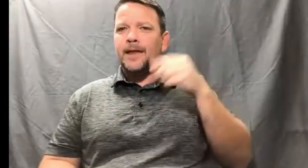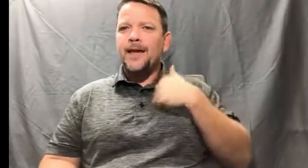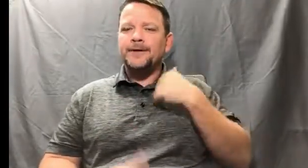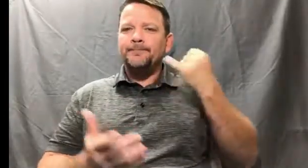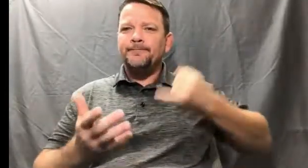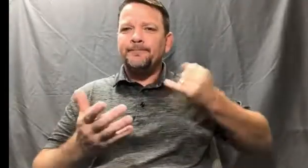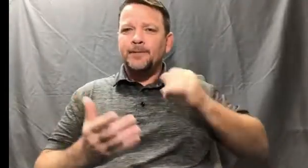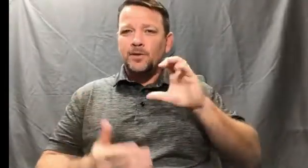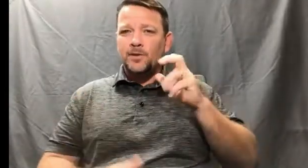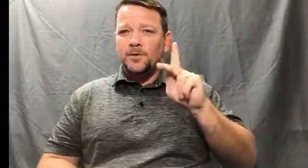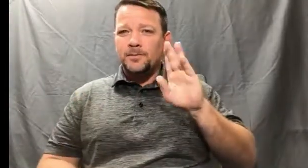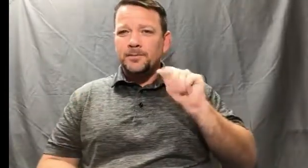Keep going to Gallaudet.